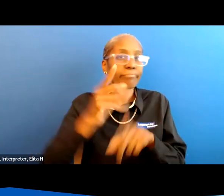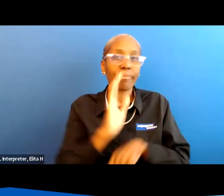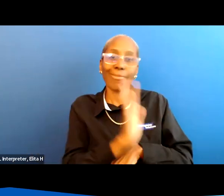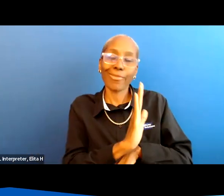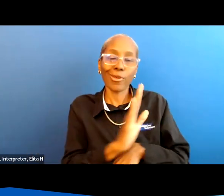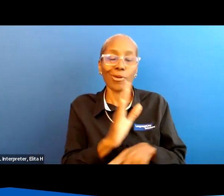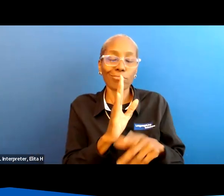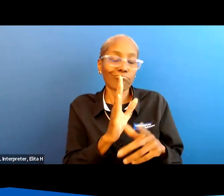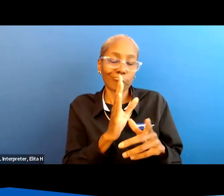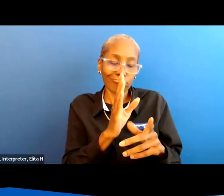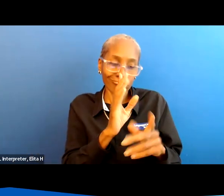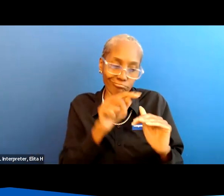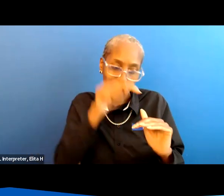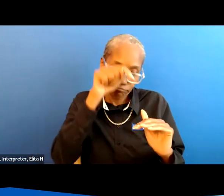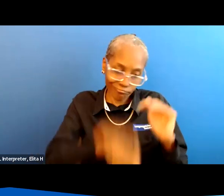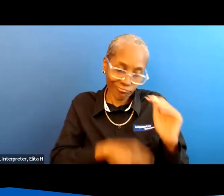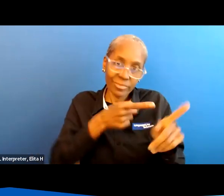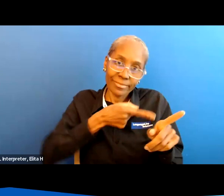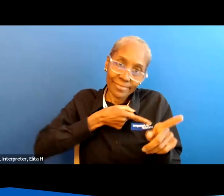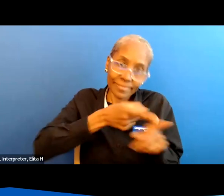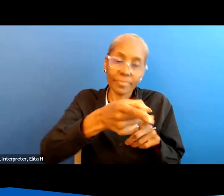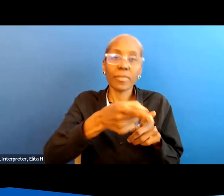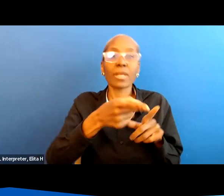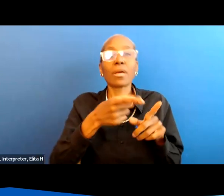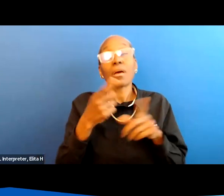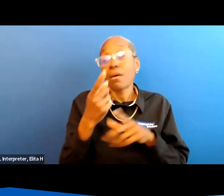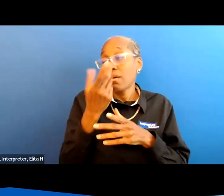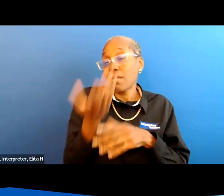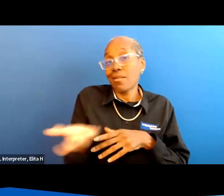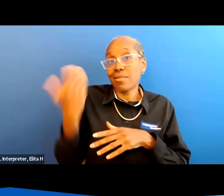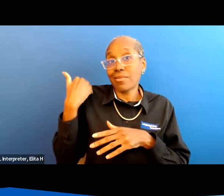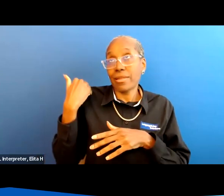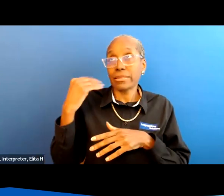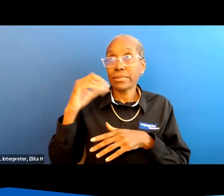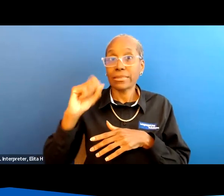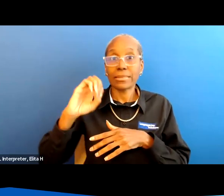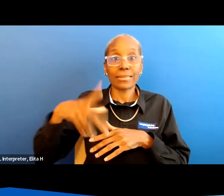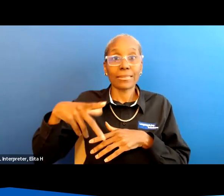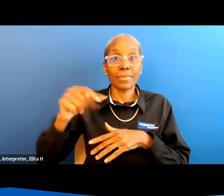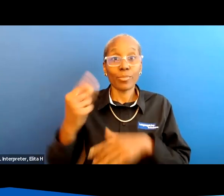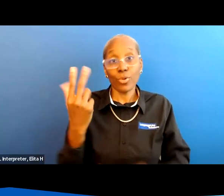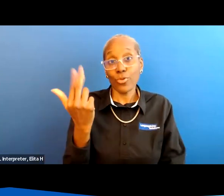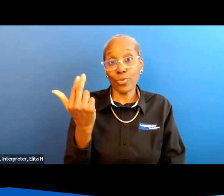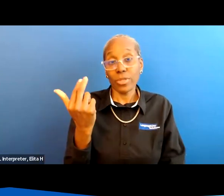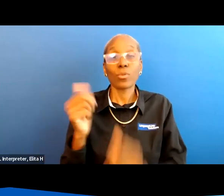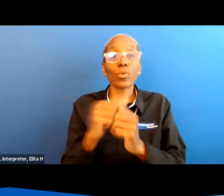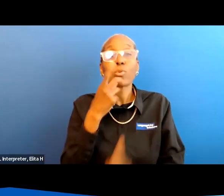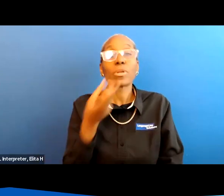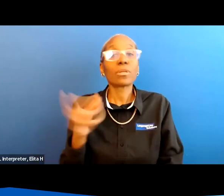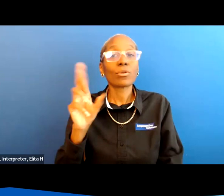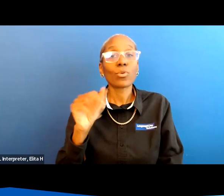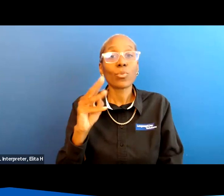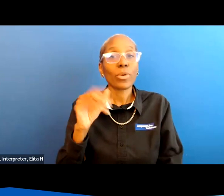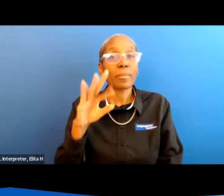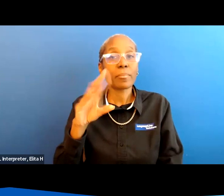discipline is and this uh last september 13th we had one with dr raymond anders